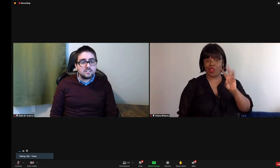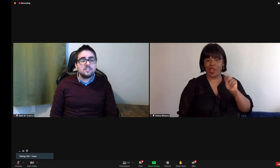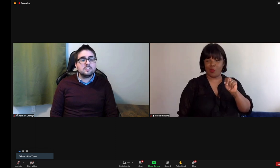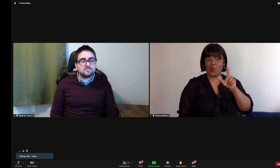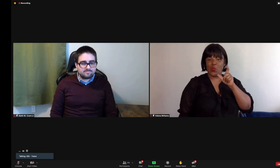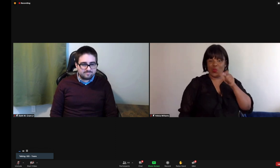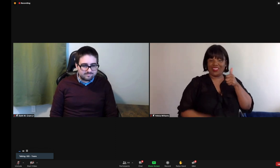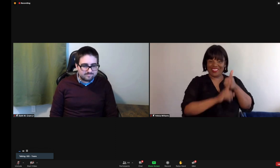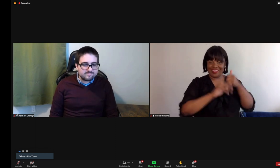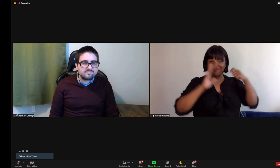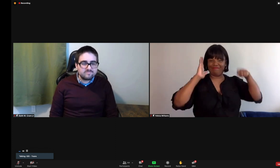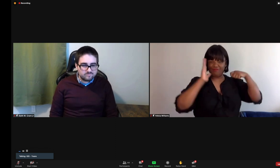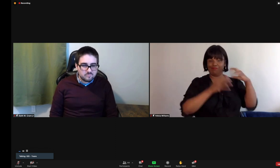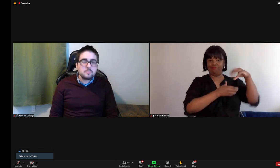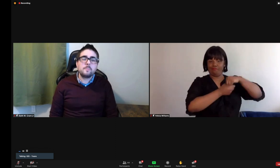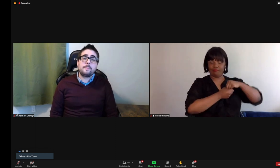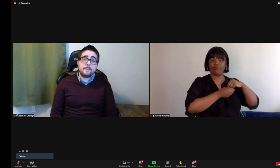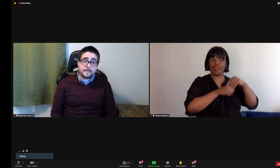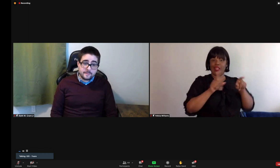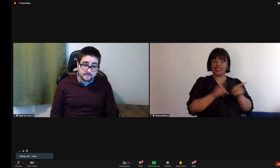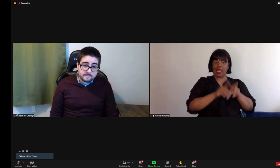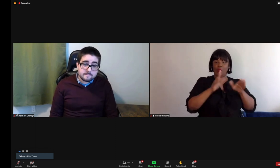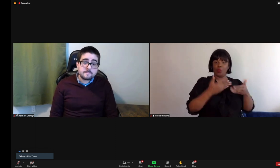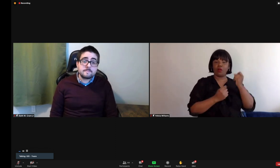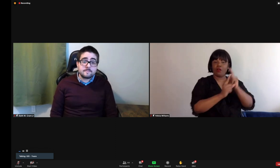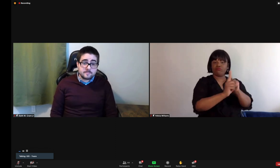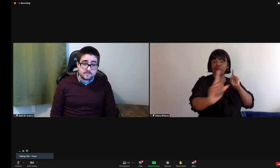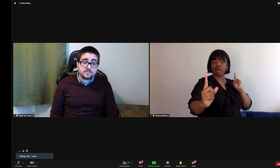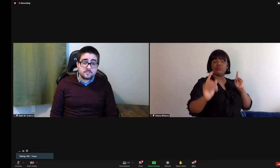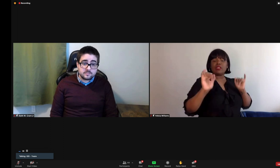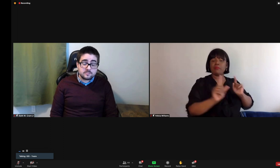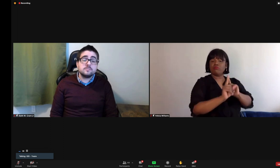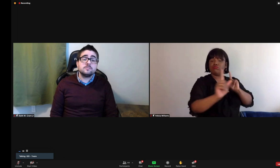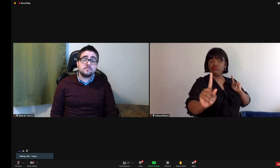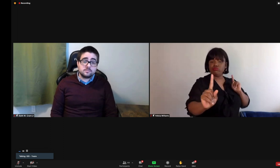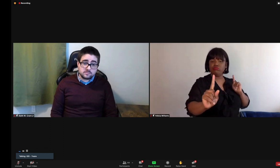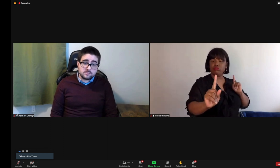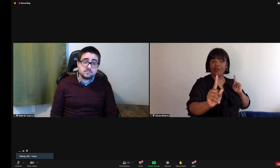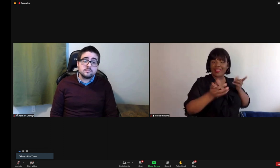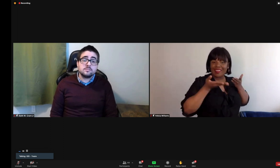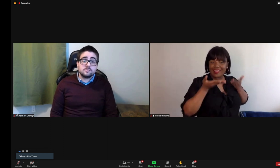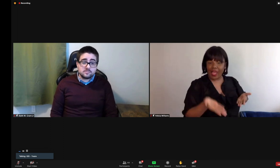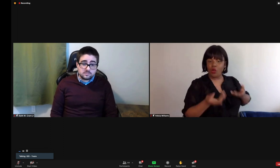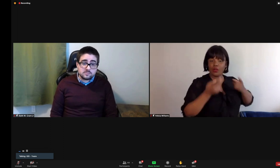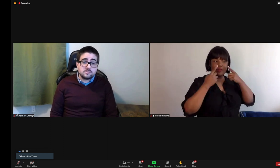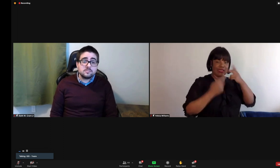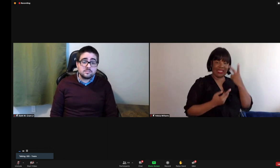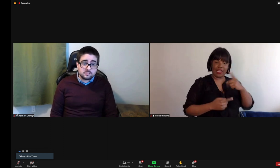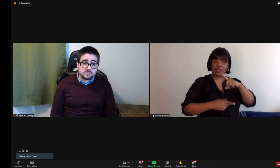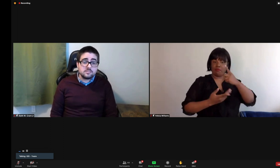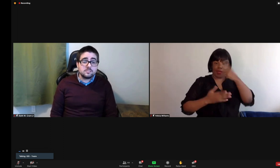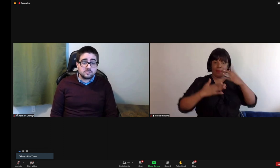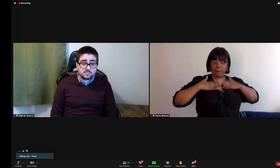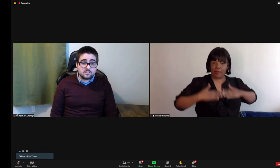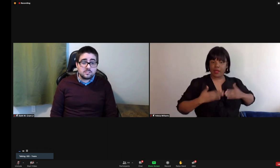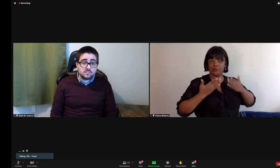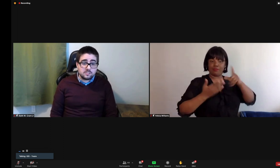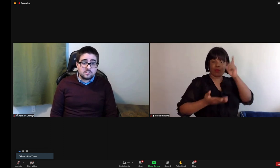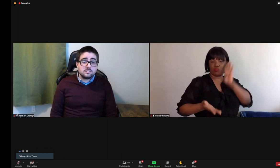process was very positive. Lauren Brown was a part of the process, although in a different room. You know, she was there and,